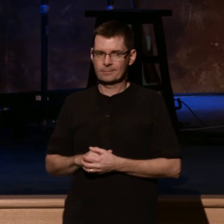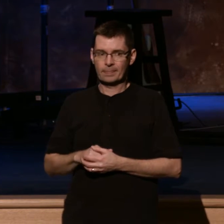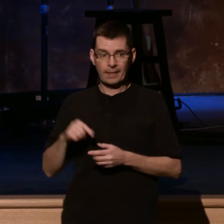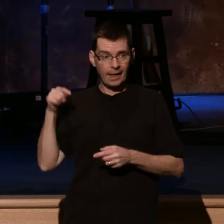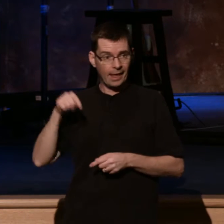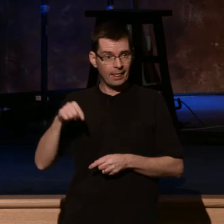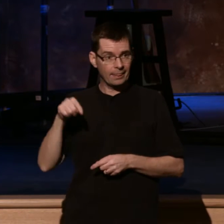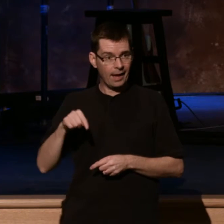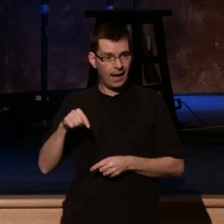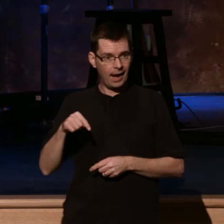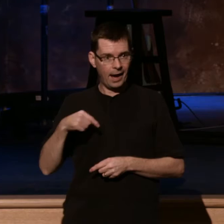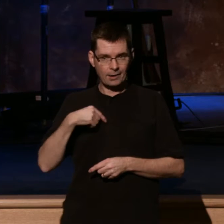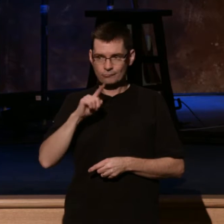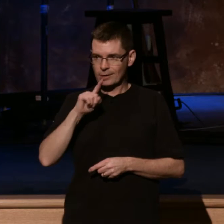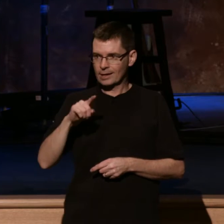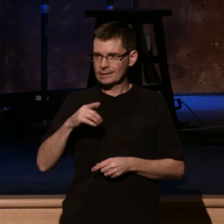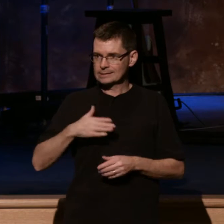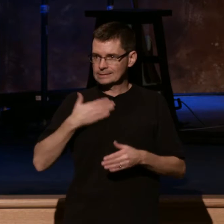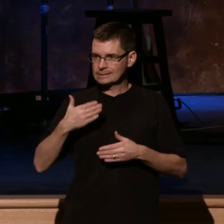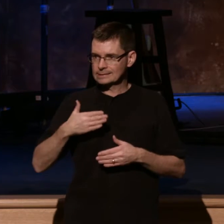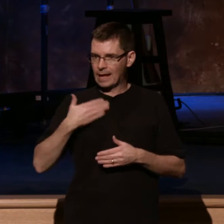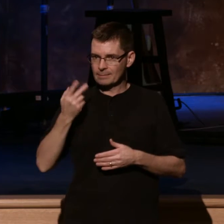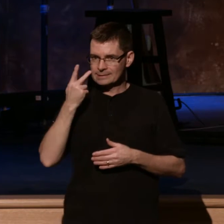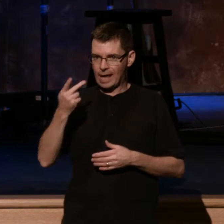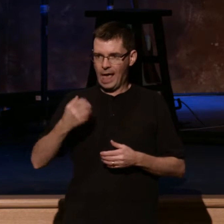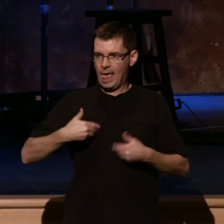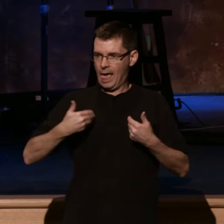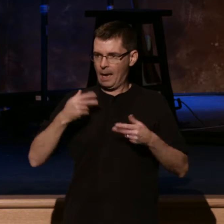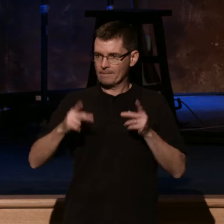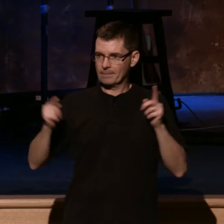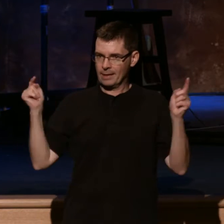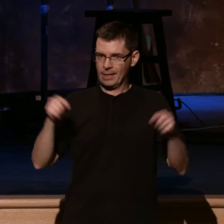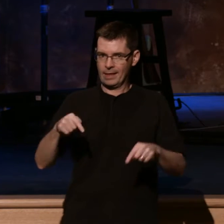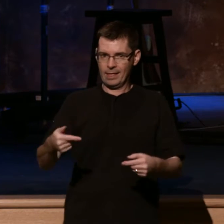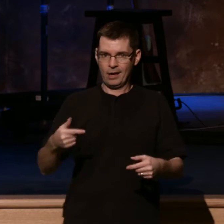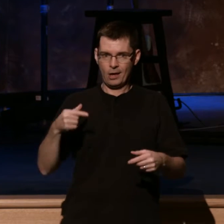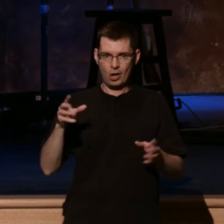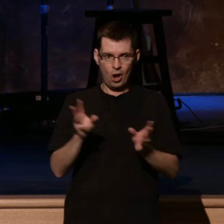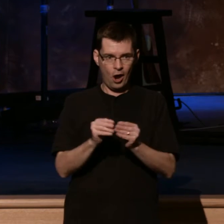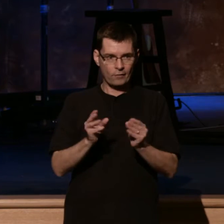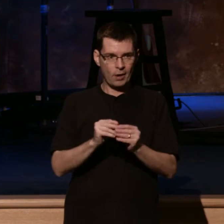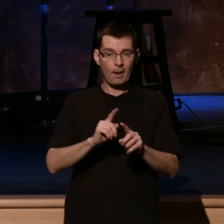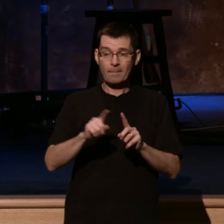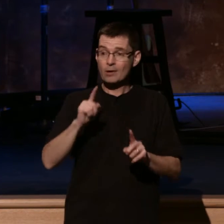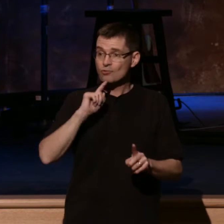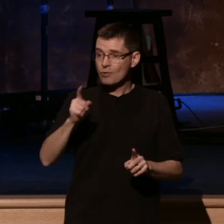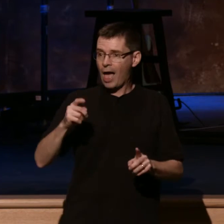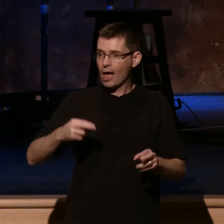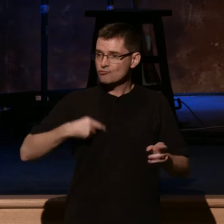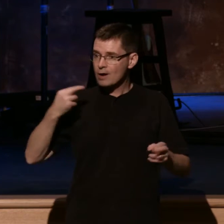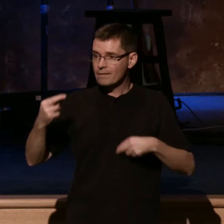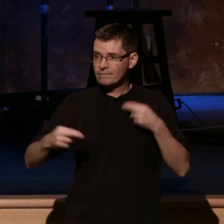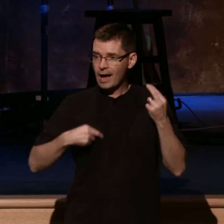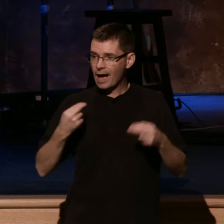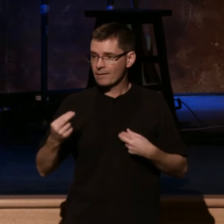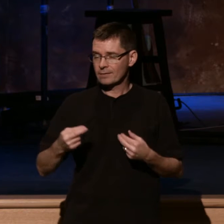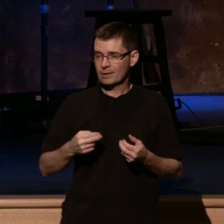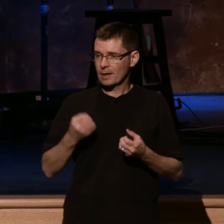young men who are coming to faith, and that is our hope. But the reality is, apart from a revival, he estimates that many of the large